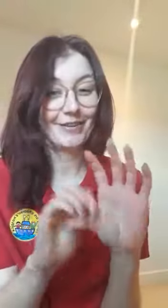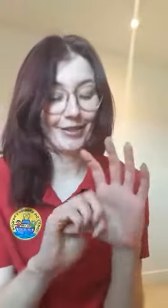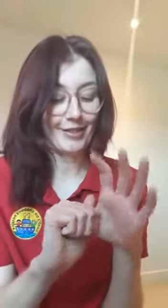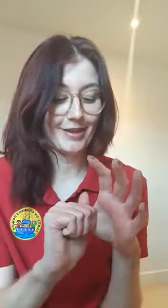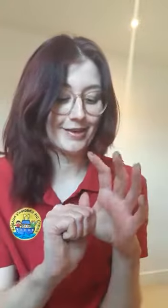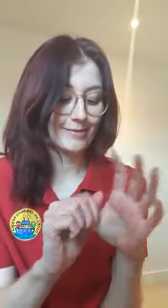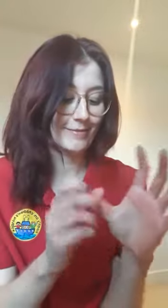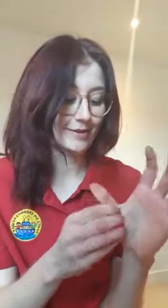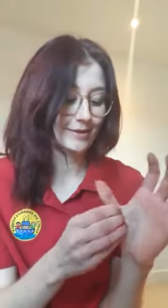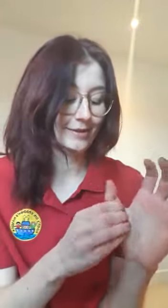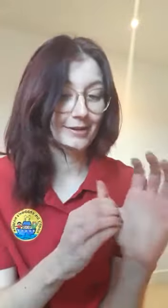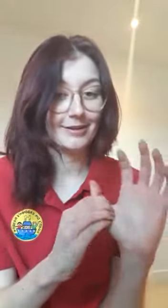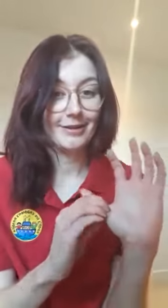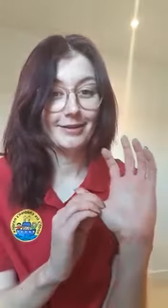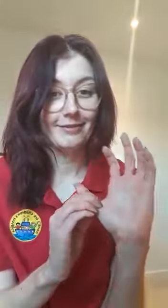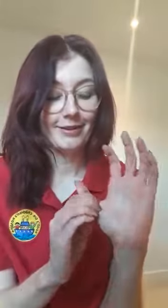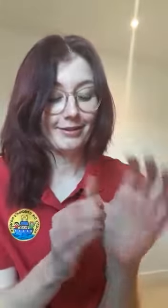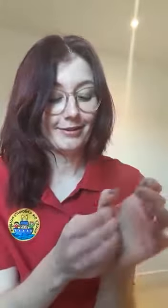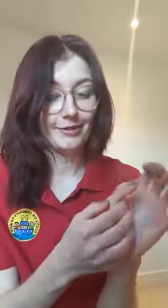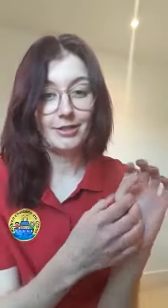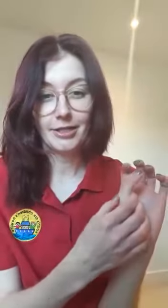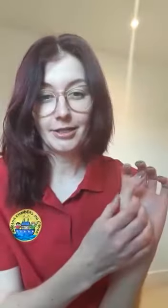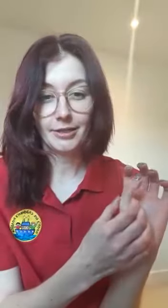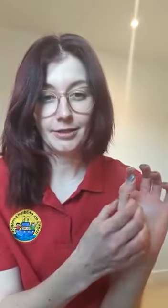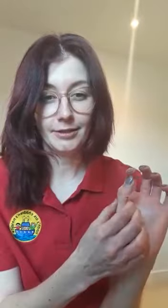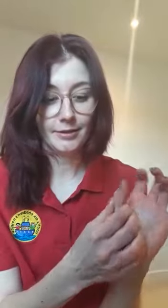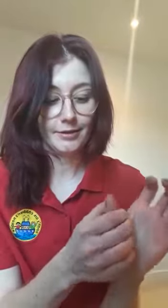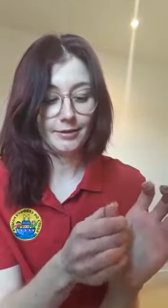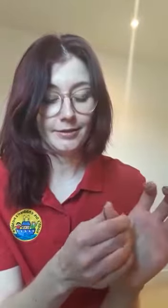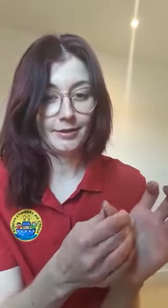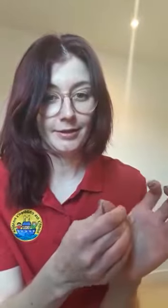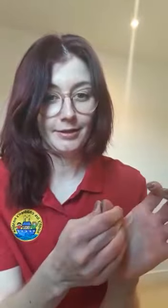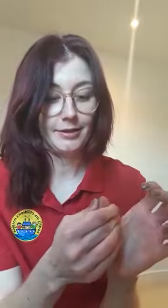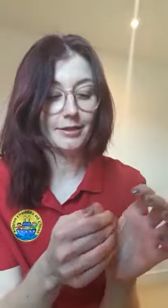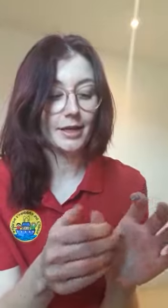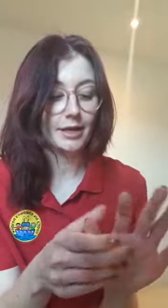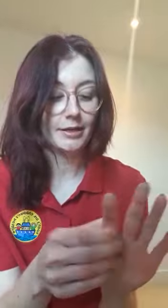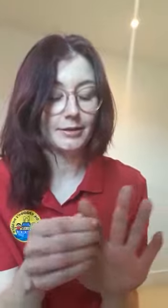the thumb, feel all the knuckles, nails,